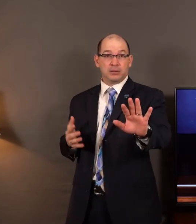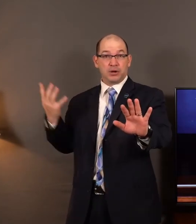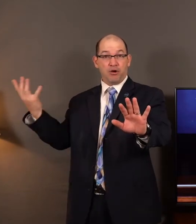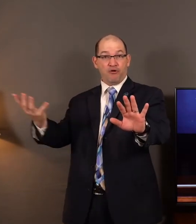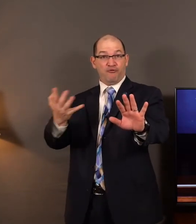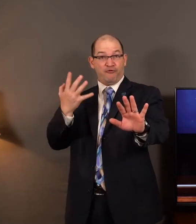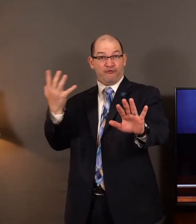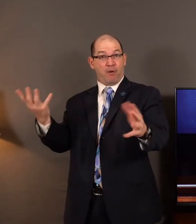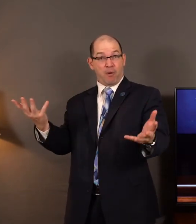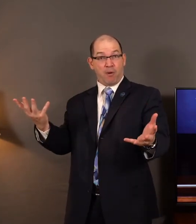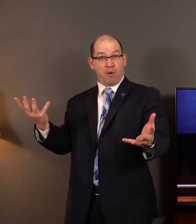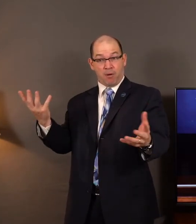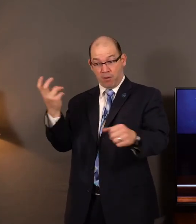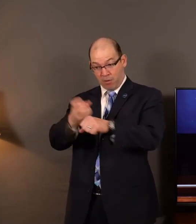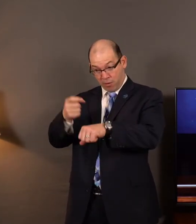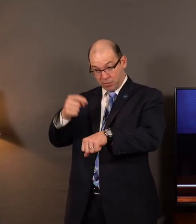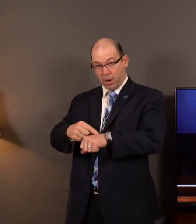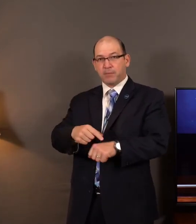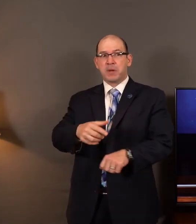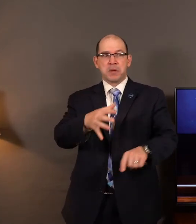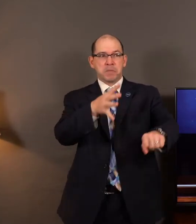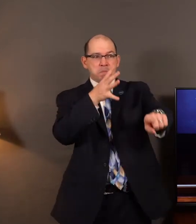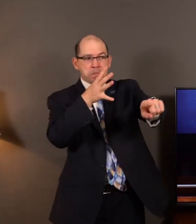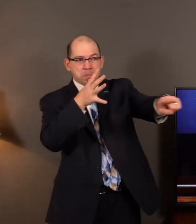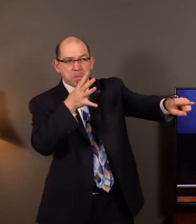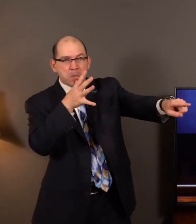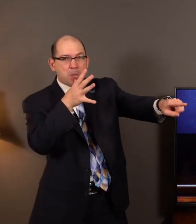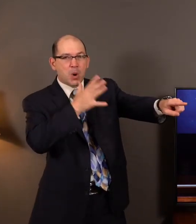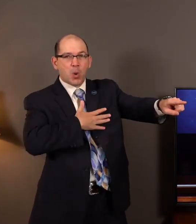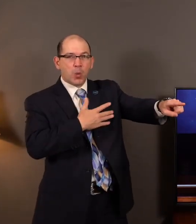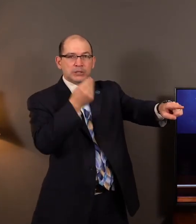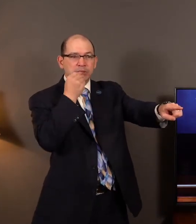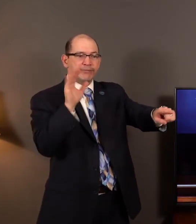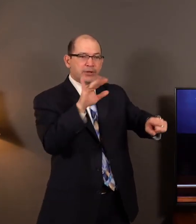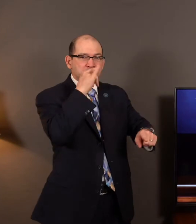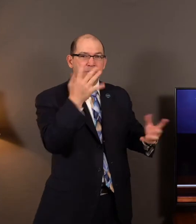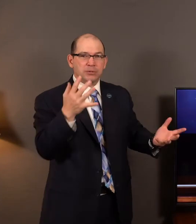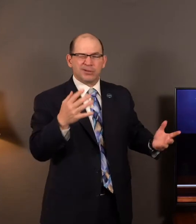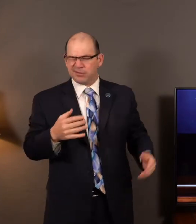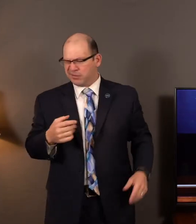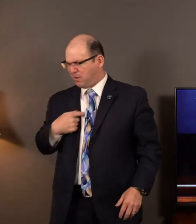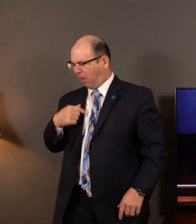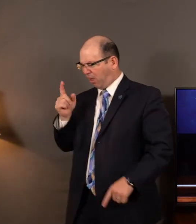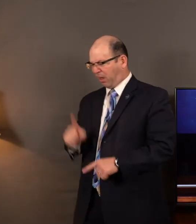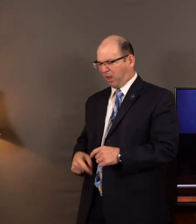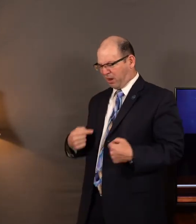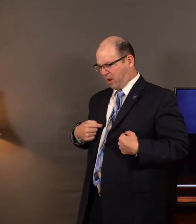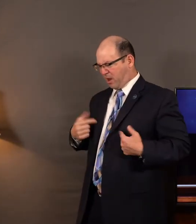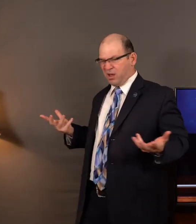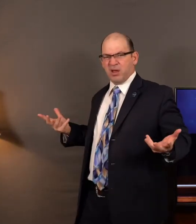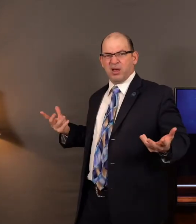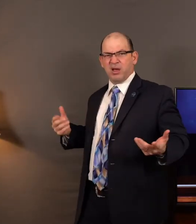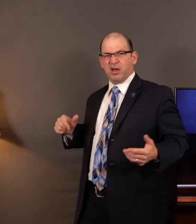literally eating their children. Yeah, but Gabe, I don't have a lot to offer. I don't sing. I don't speak.